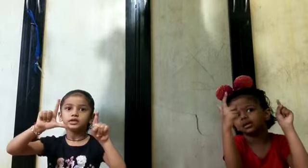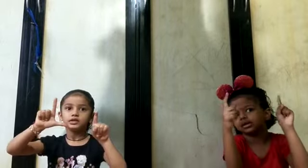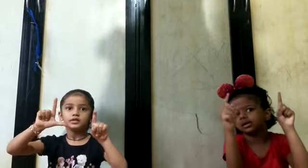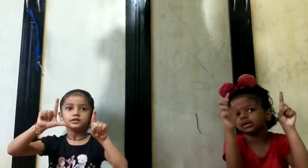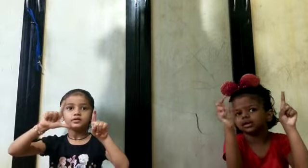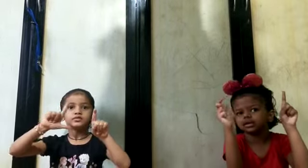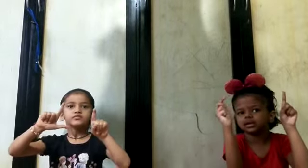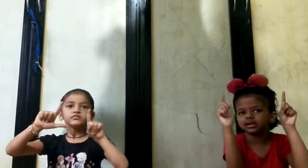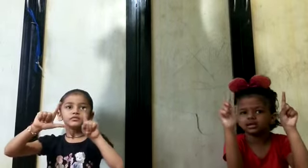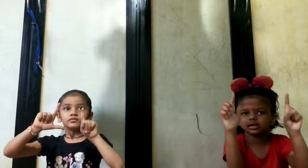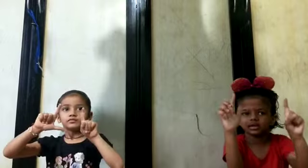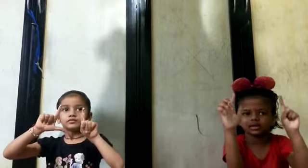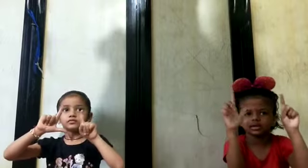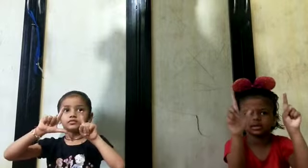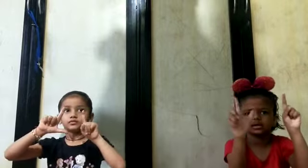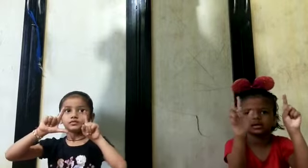2, 9's are 18.